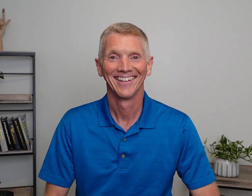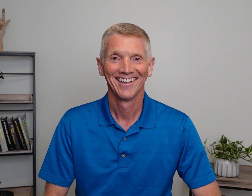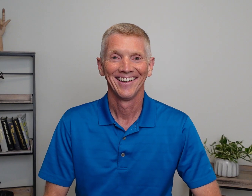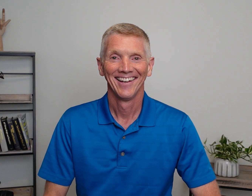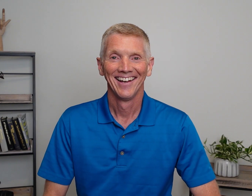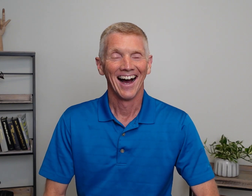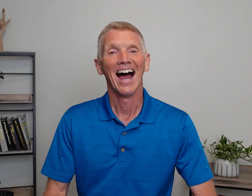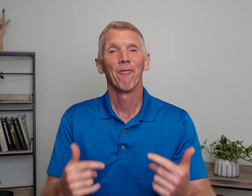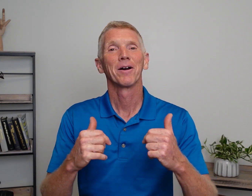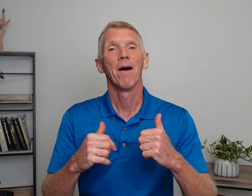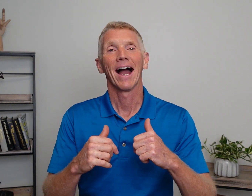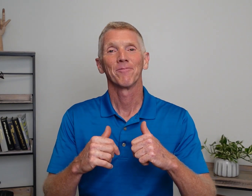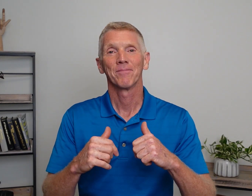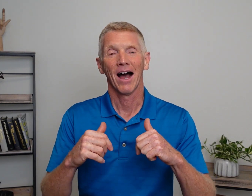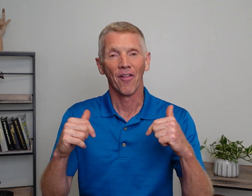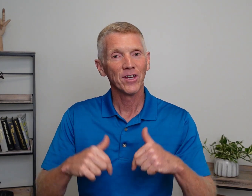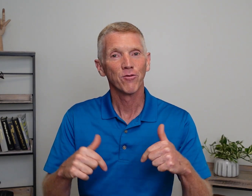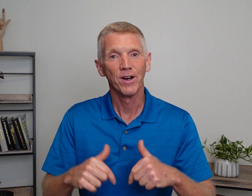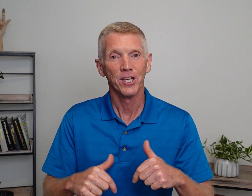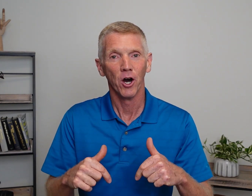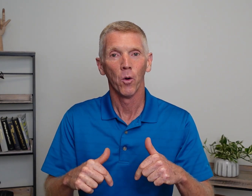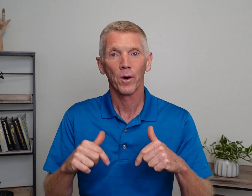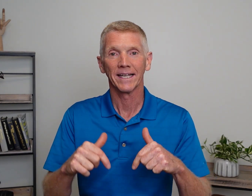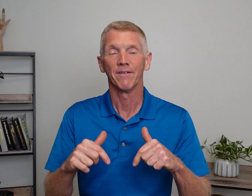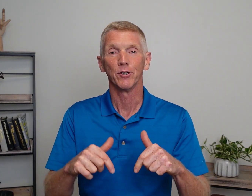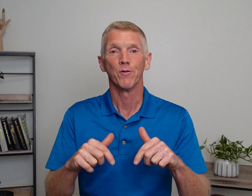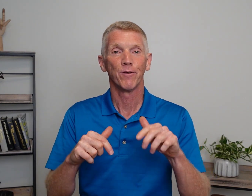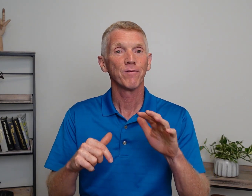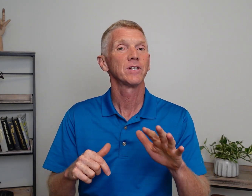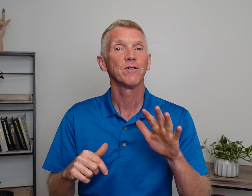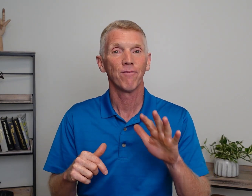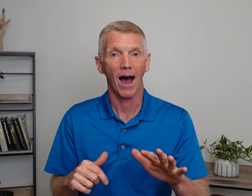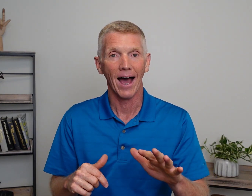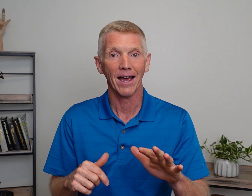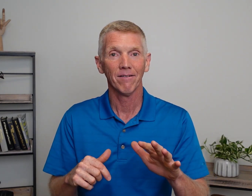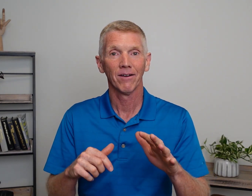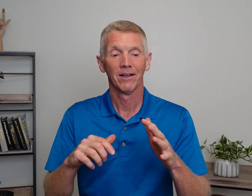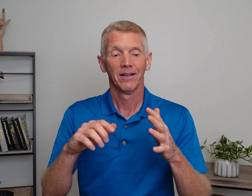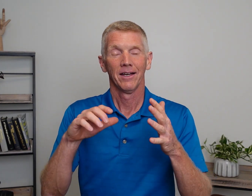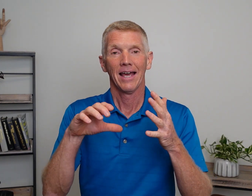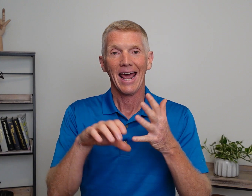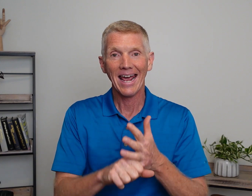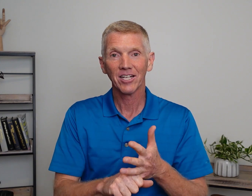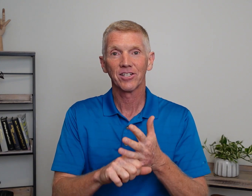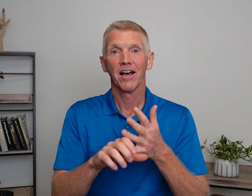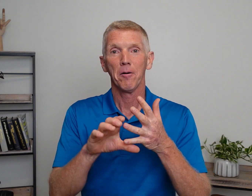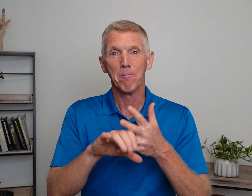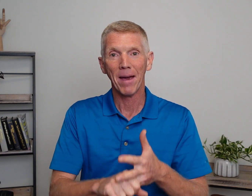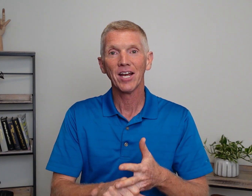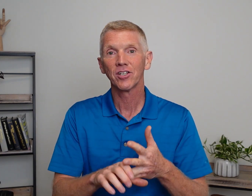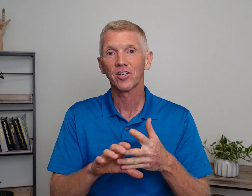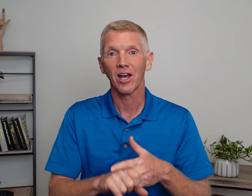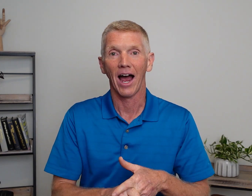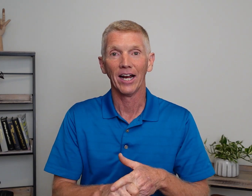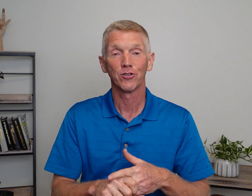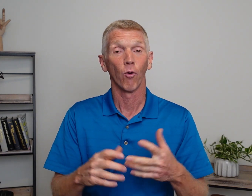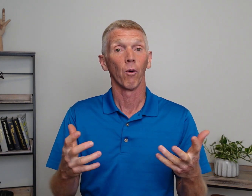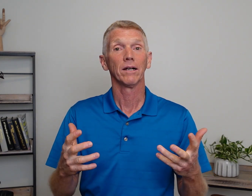Hi, welcome back. On this video, we're going to give you 55 ASL basic signs for what?